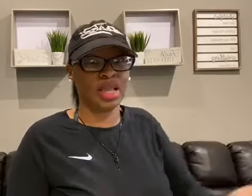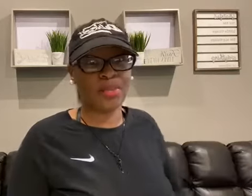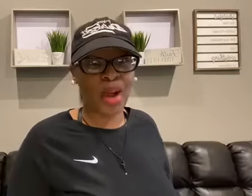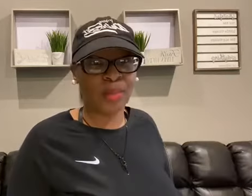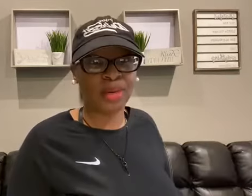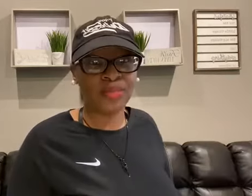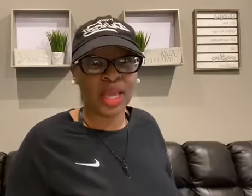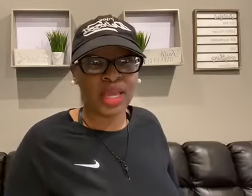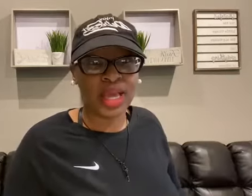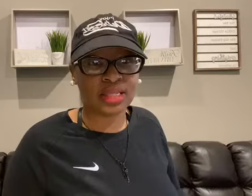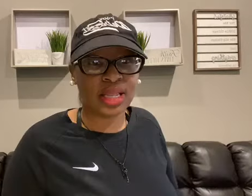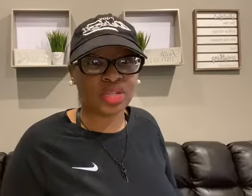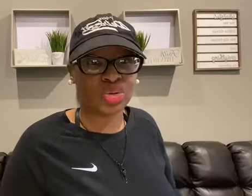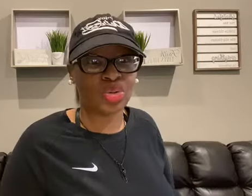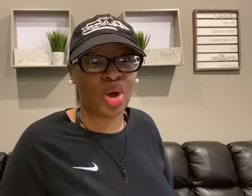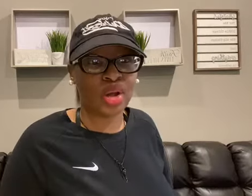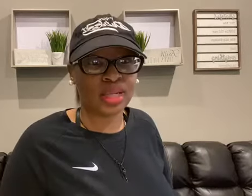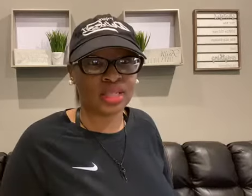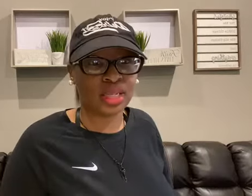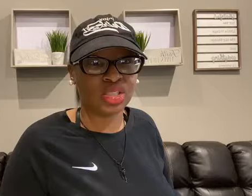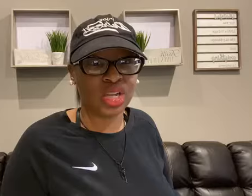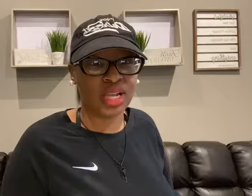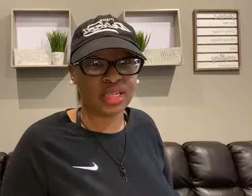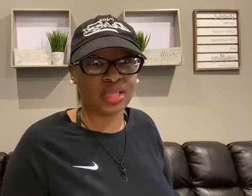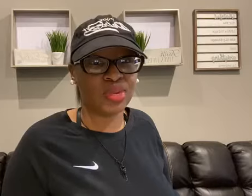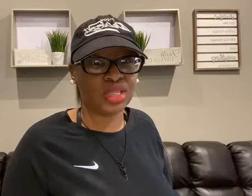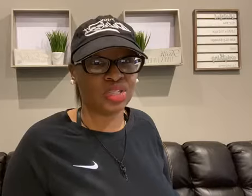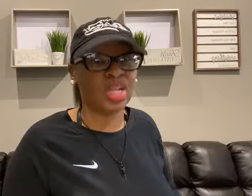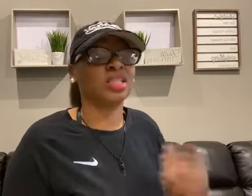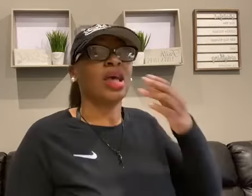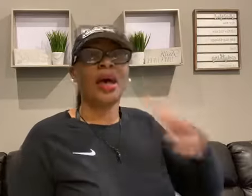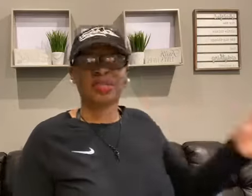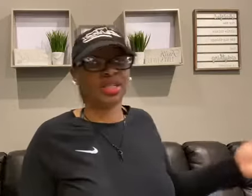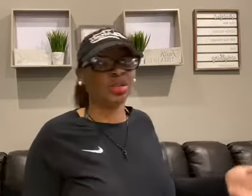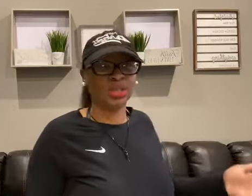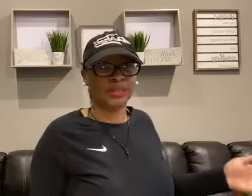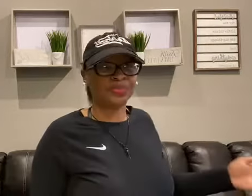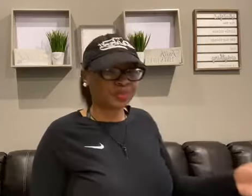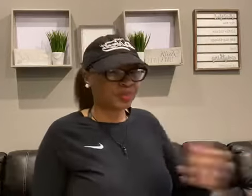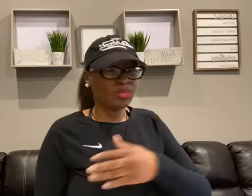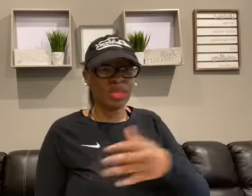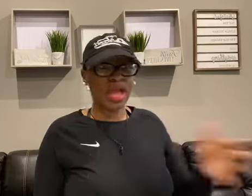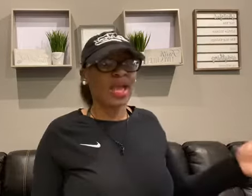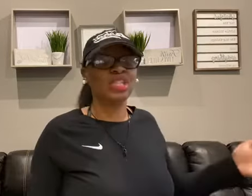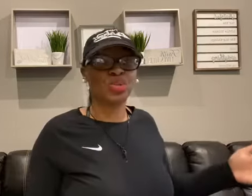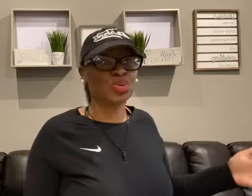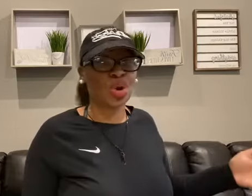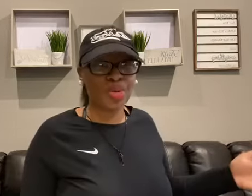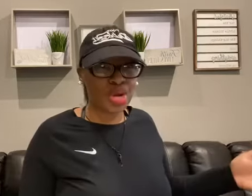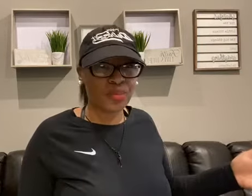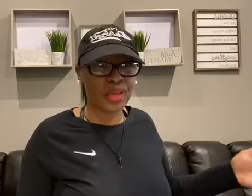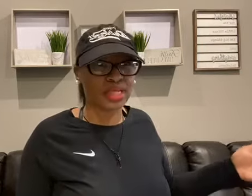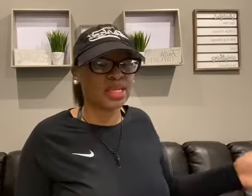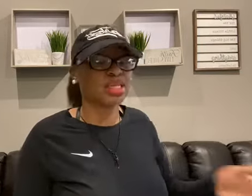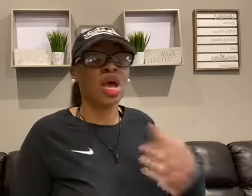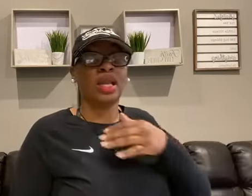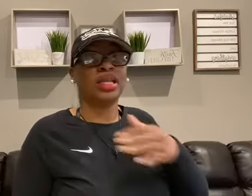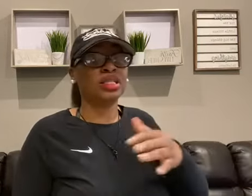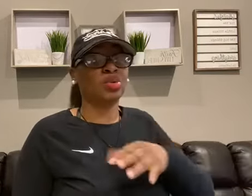exact problem. Yes, that is true. The audience does change as the business changes. Absolutely. As you grow in your business, listen,